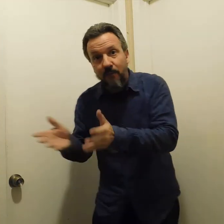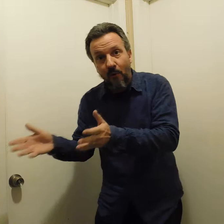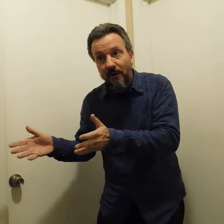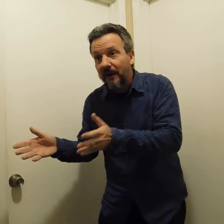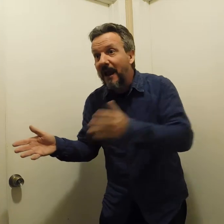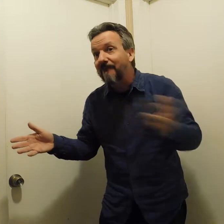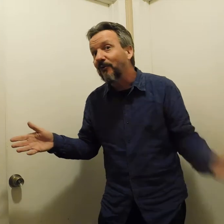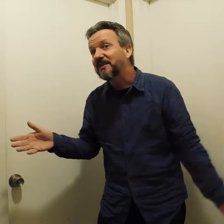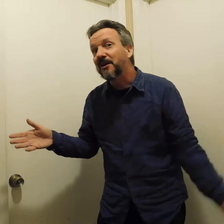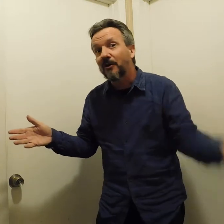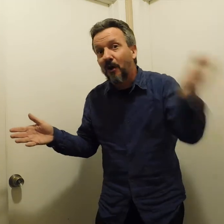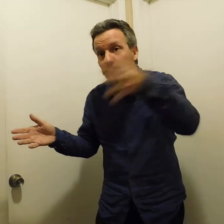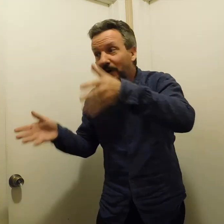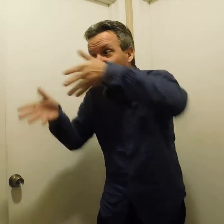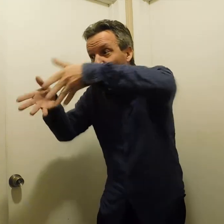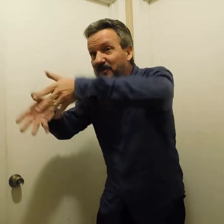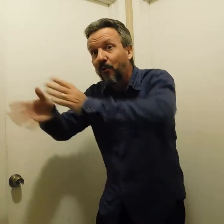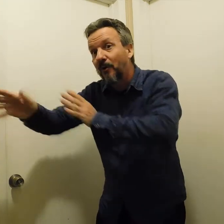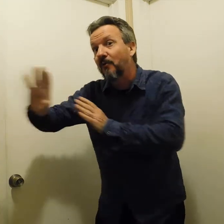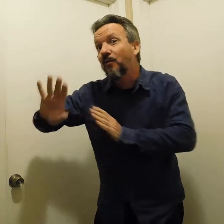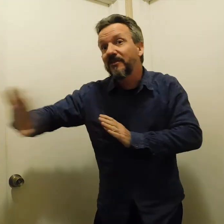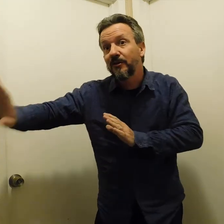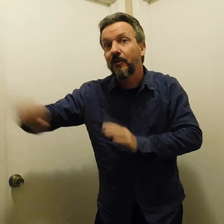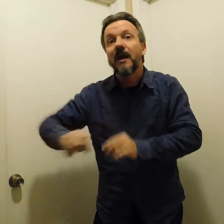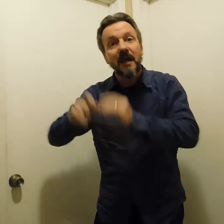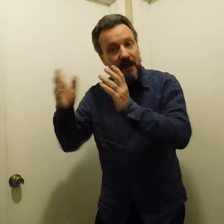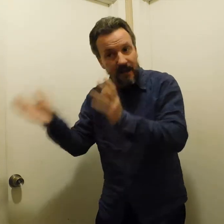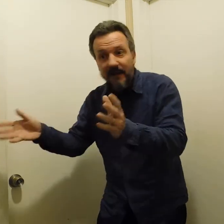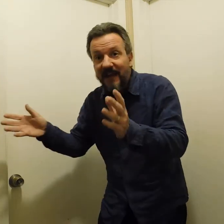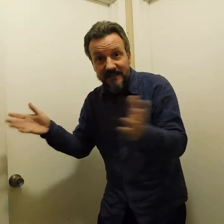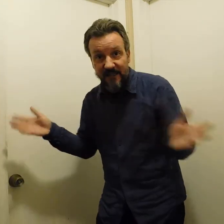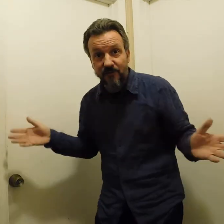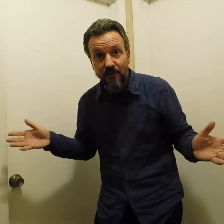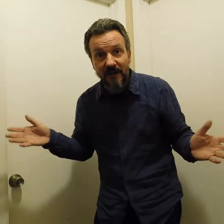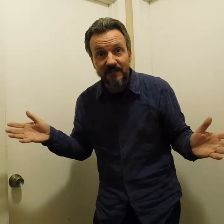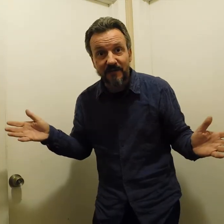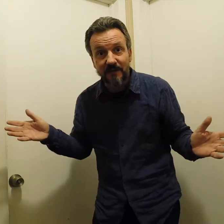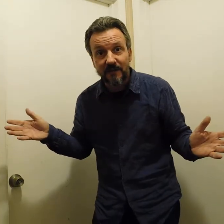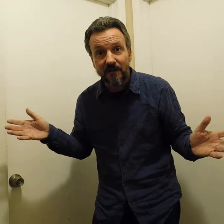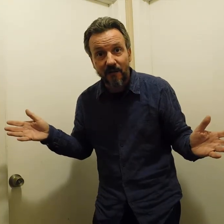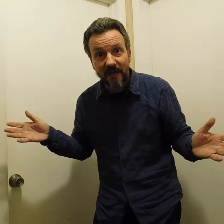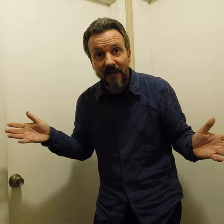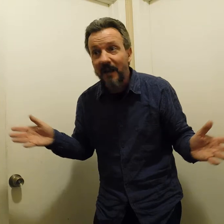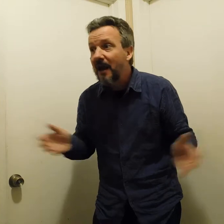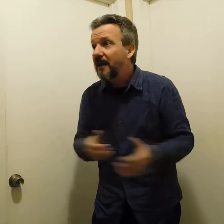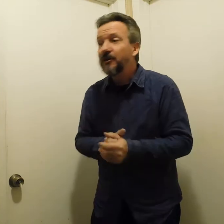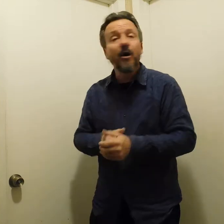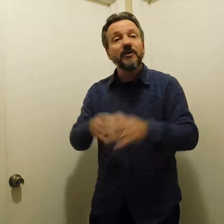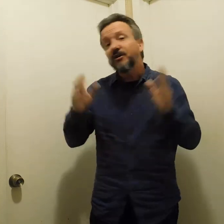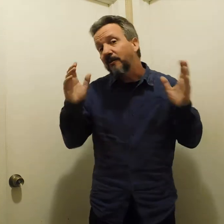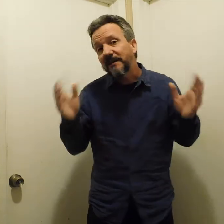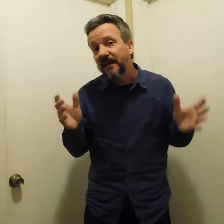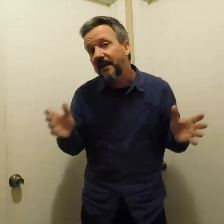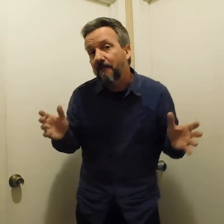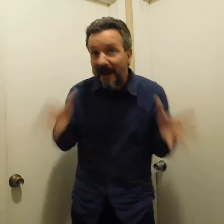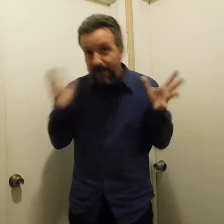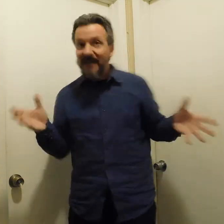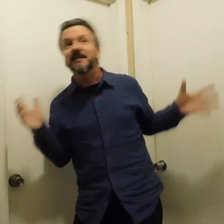porn and forcing your co-worker to watch porn with you. That's sexual harassment. Okay? No, you don't need to kick it Mike Pence